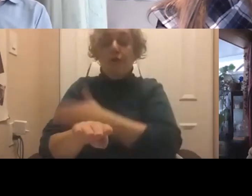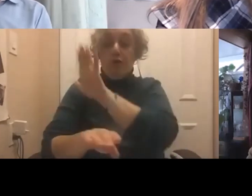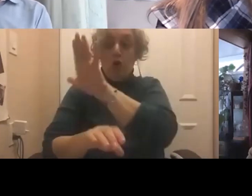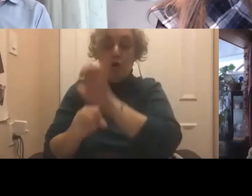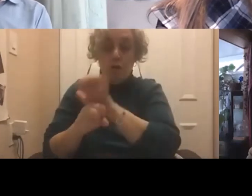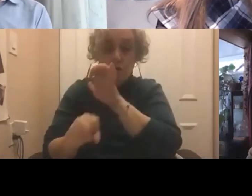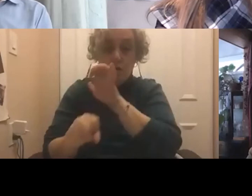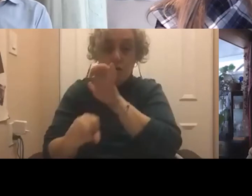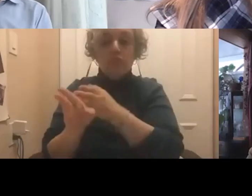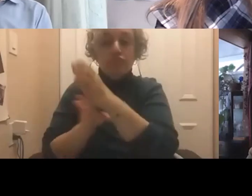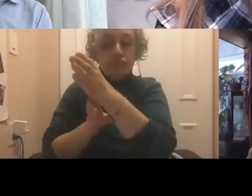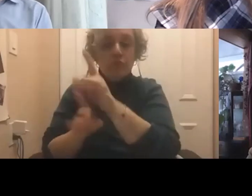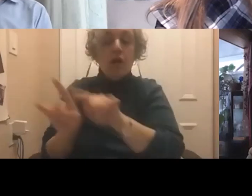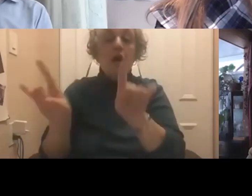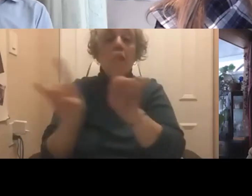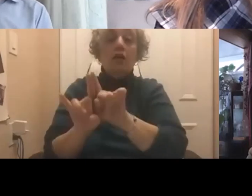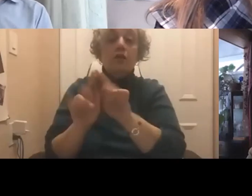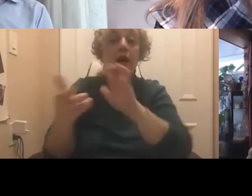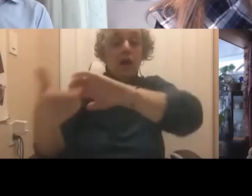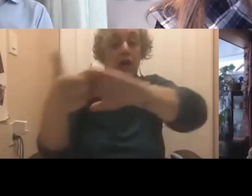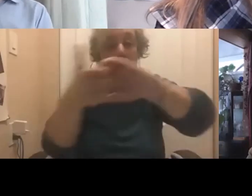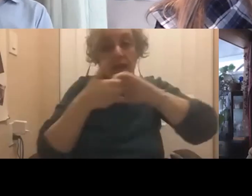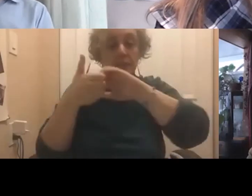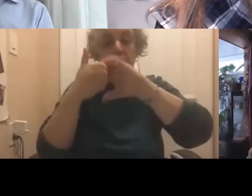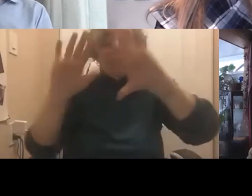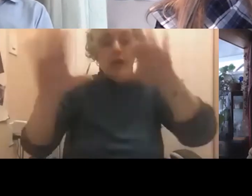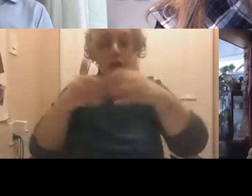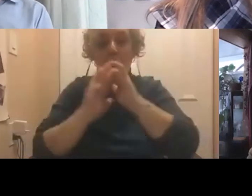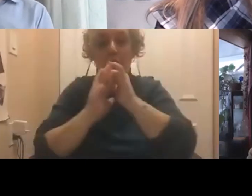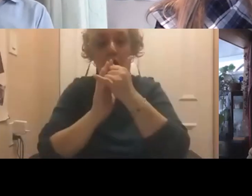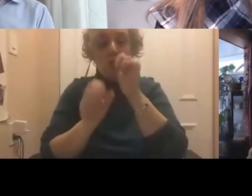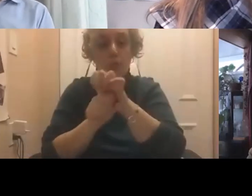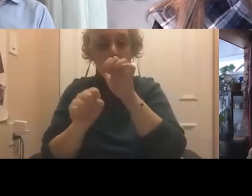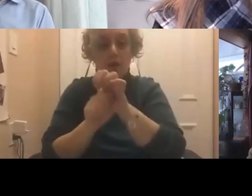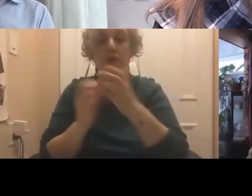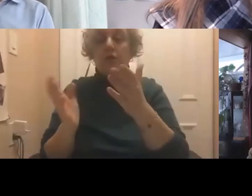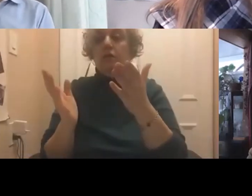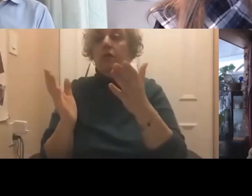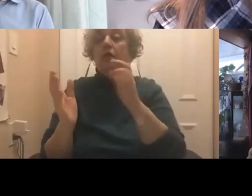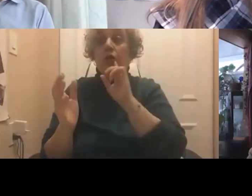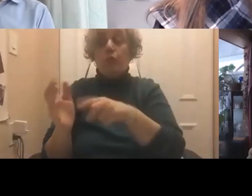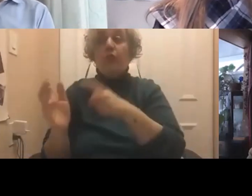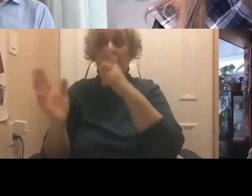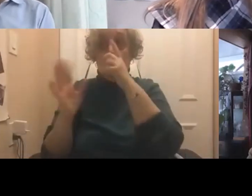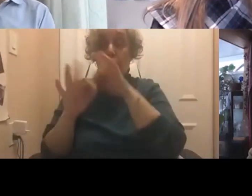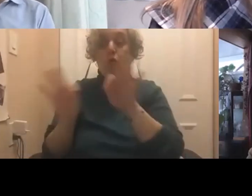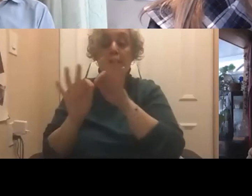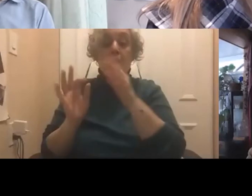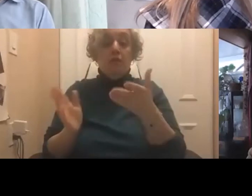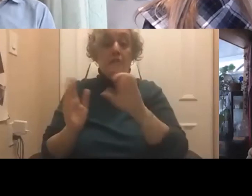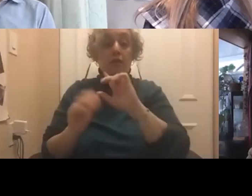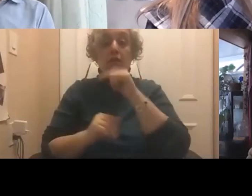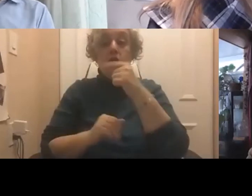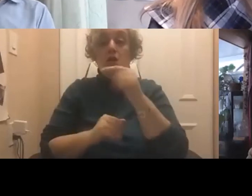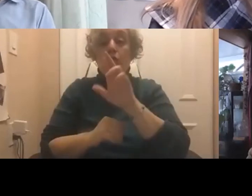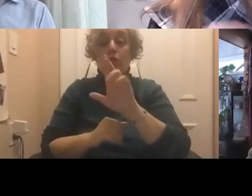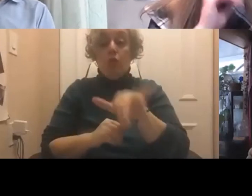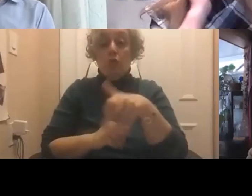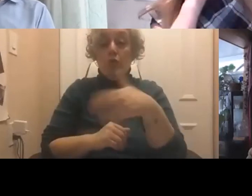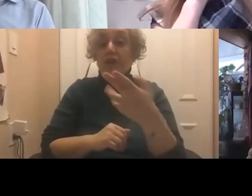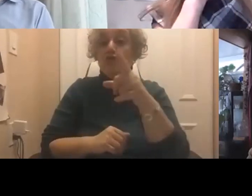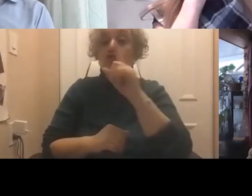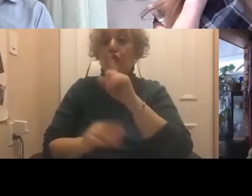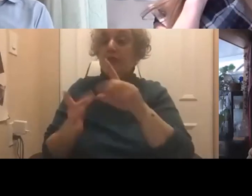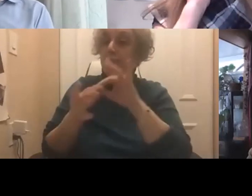that you collectively work? The Self-Employed Women's a realist for a second. It's still